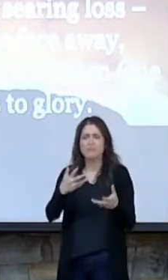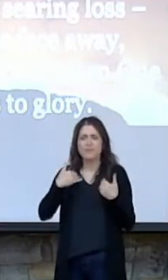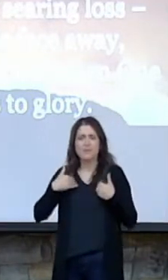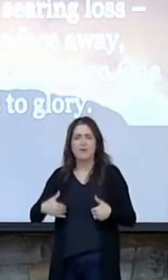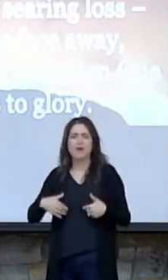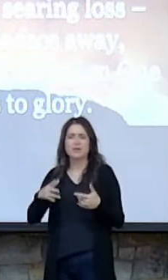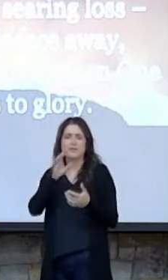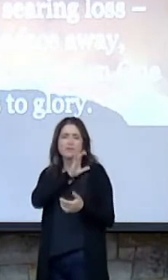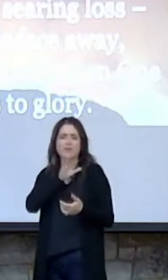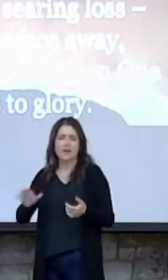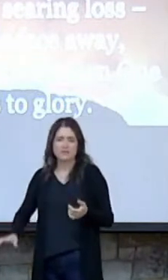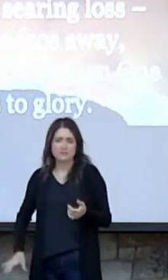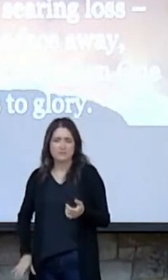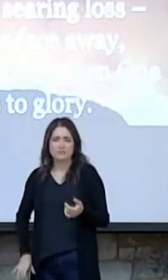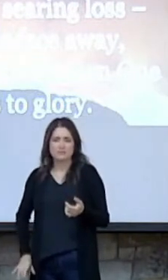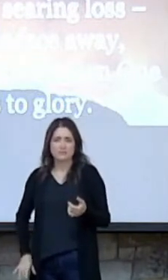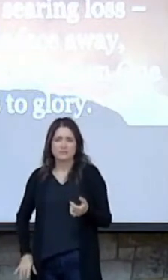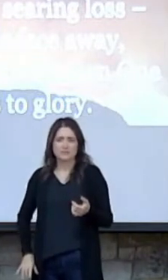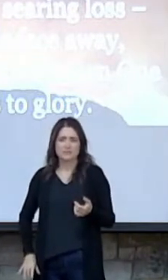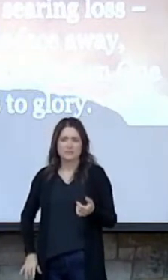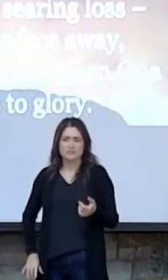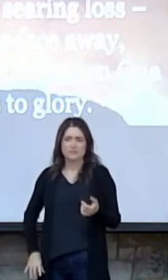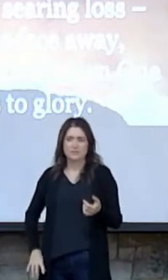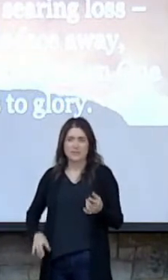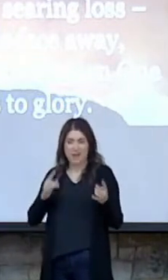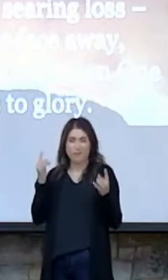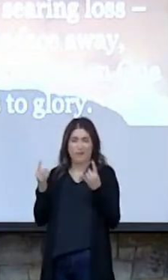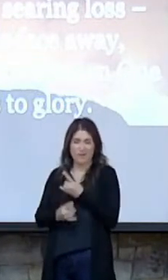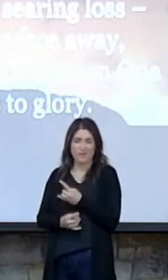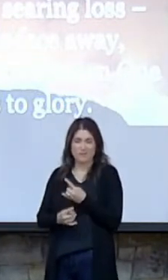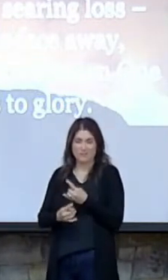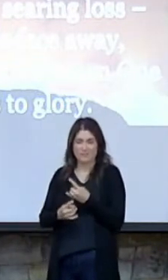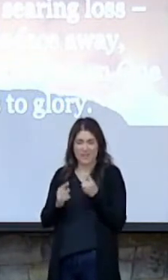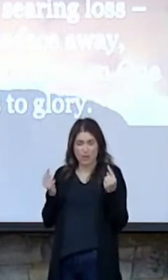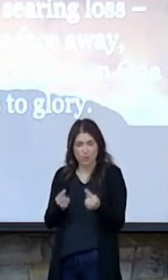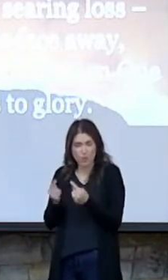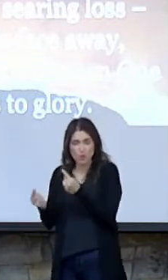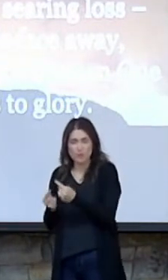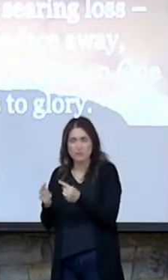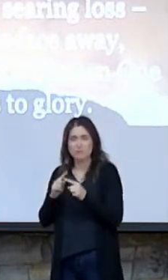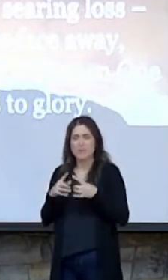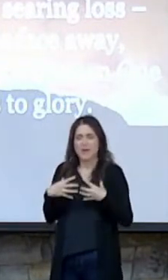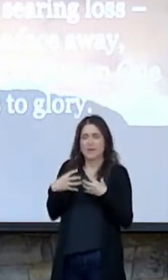these words that they would heal us, the wretch.